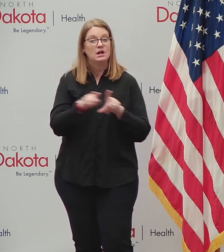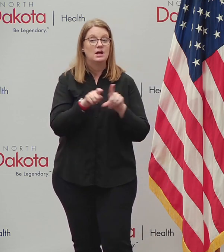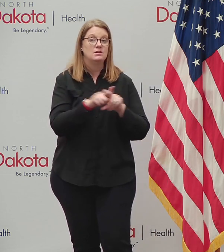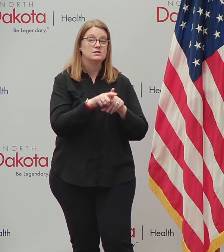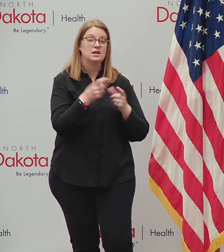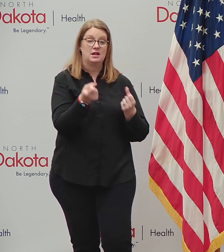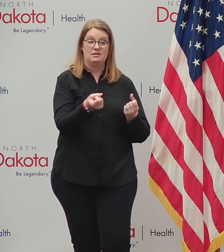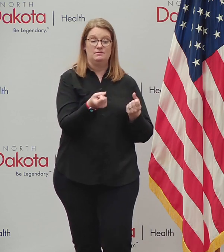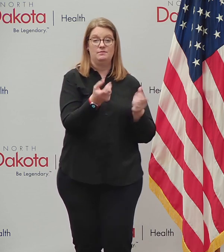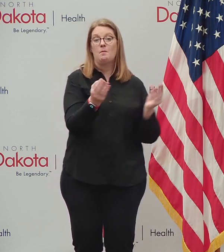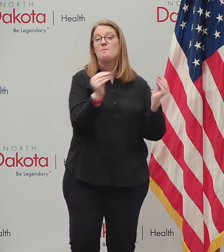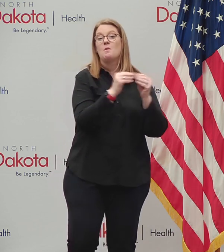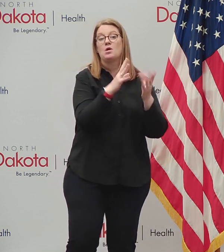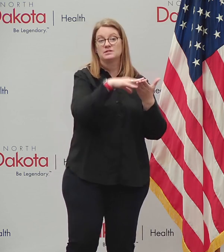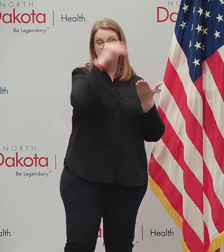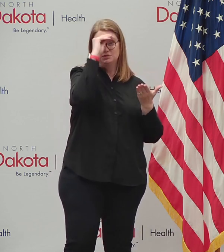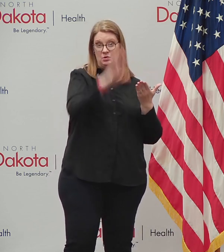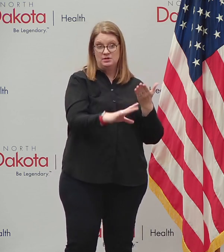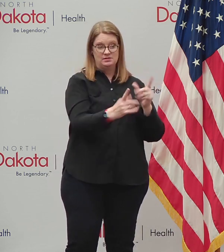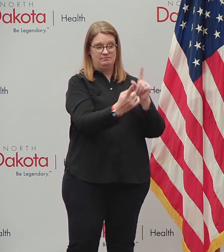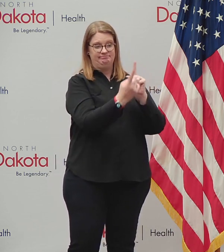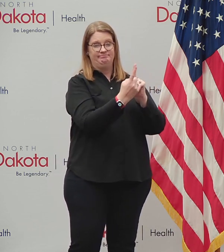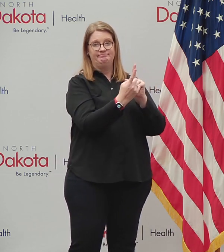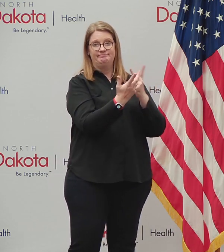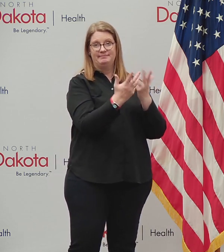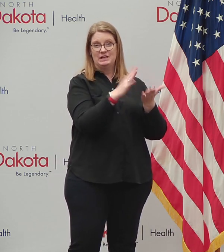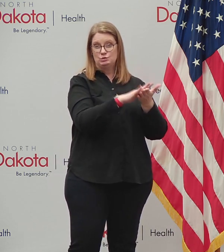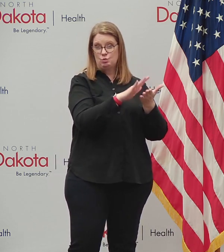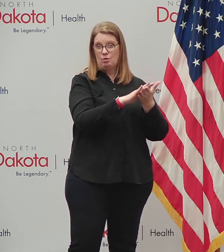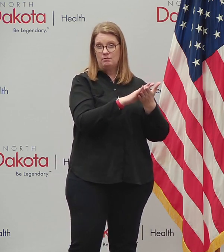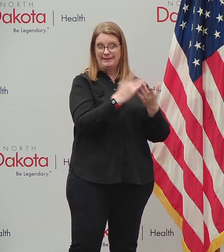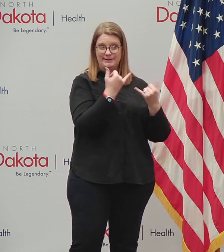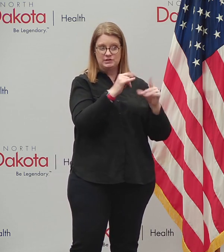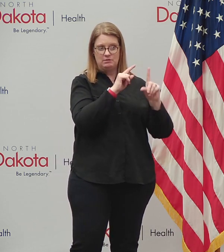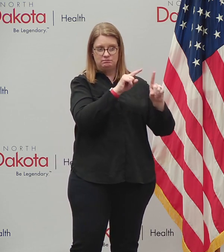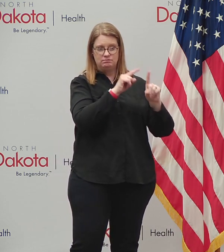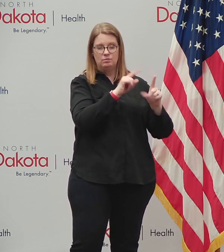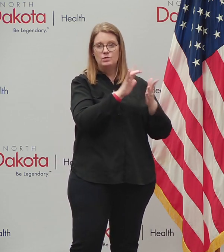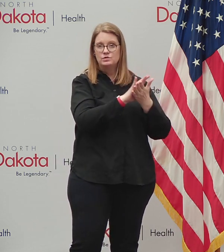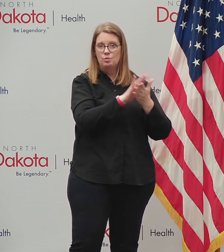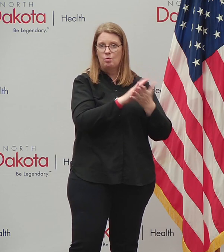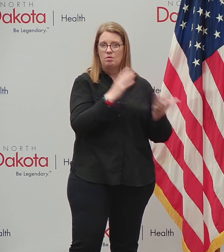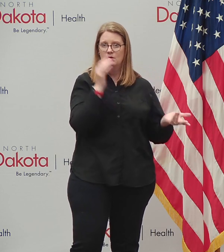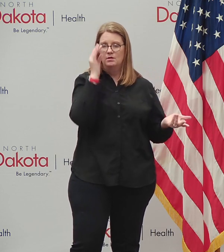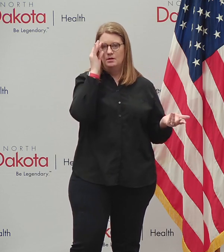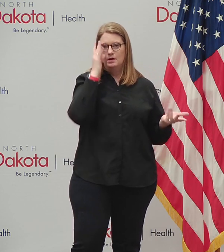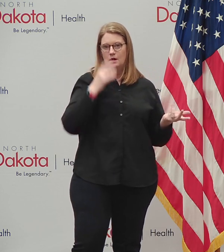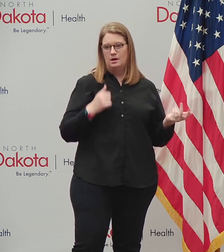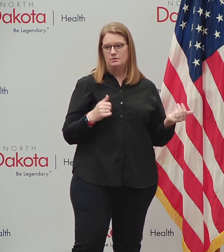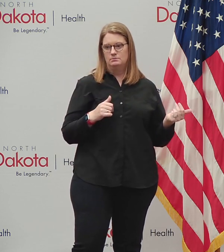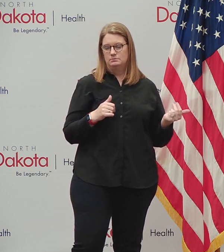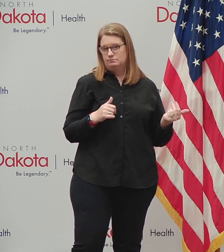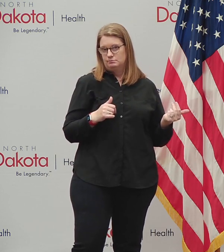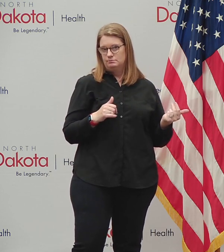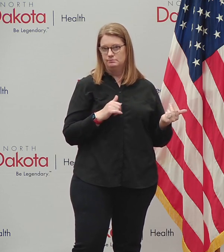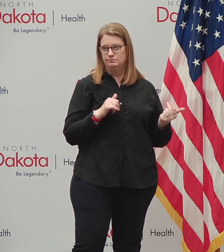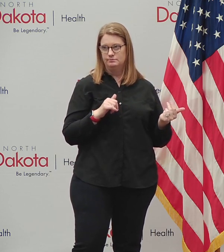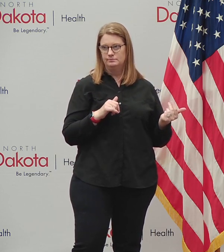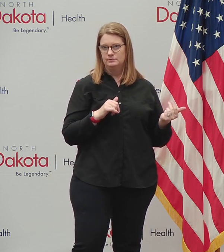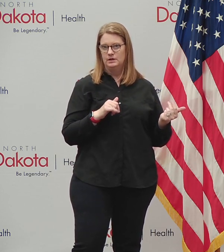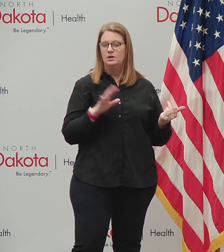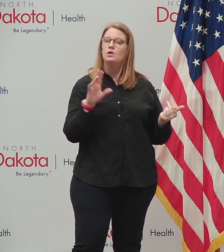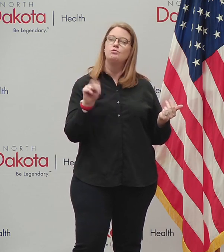actually in face-to-face schooling than most states. So, so I'd say by a lot of measures, uh, you know, North Dakota has, has been a,